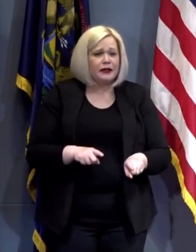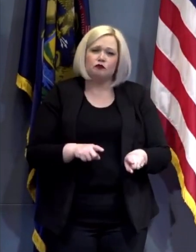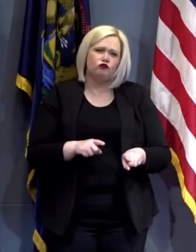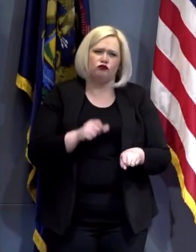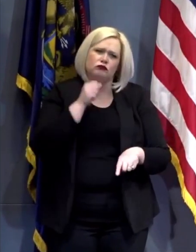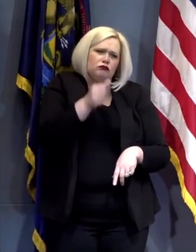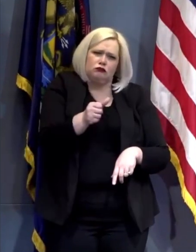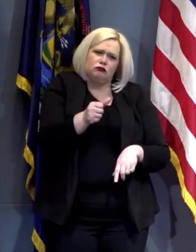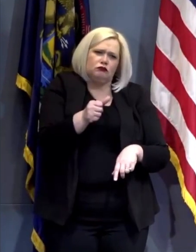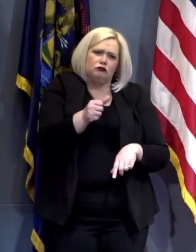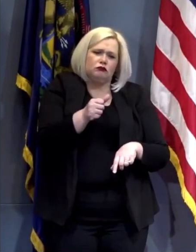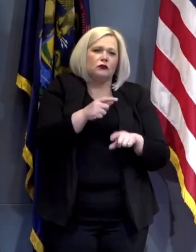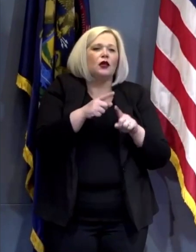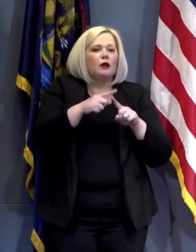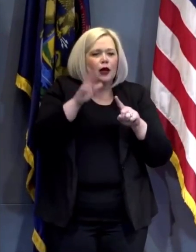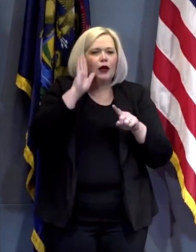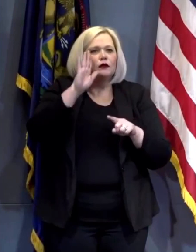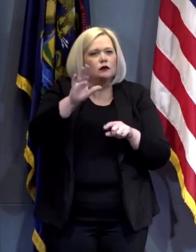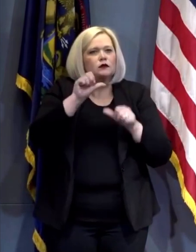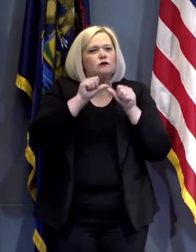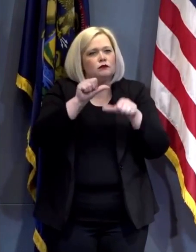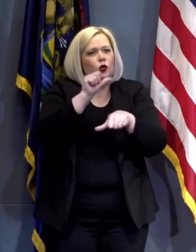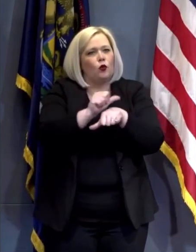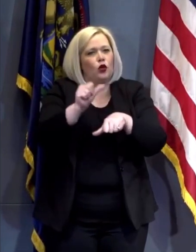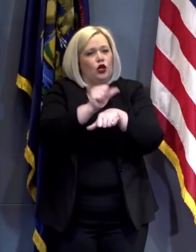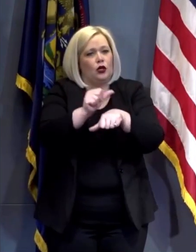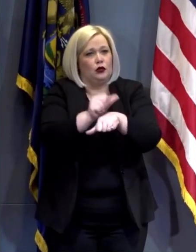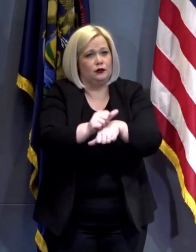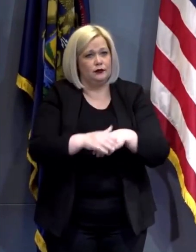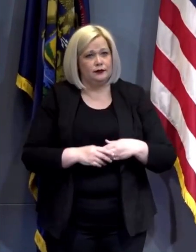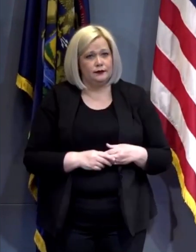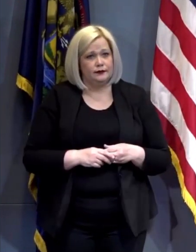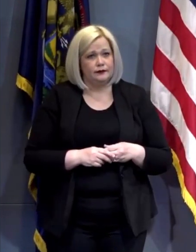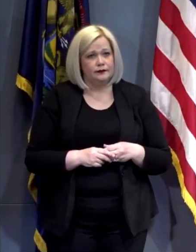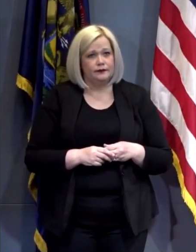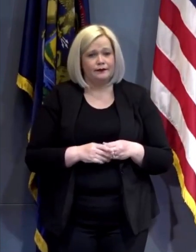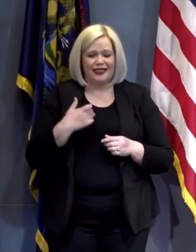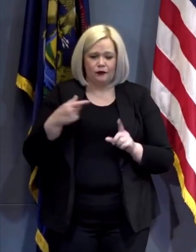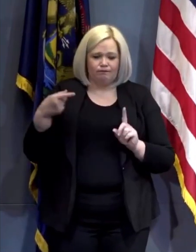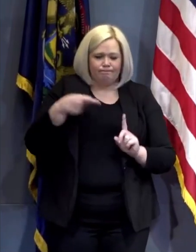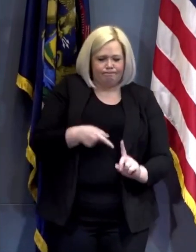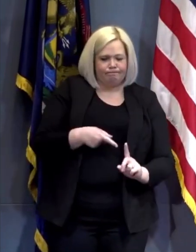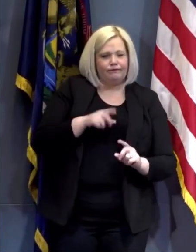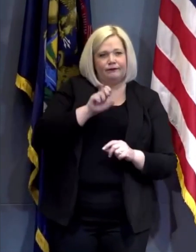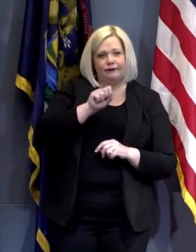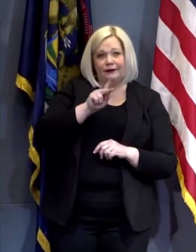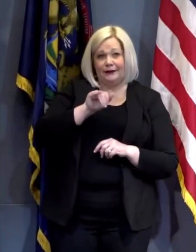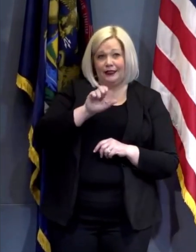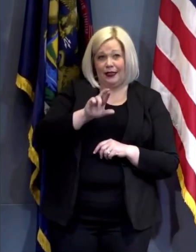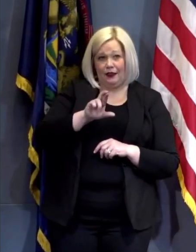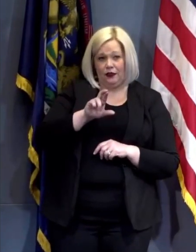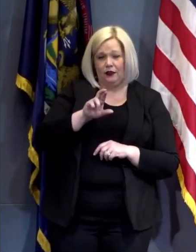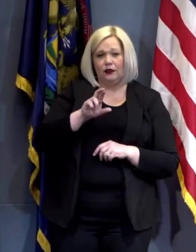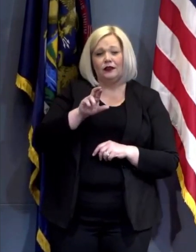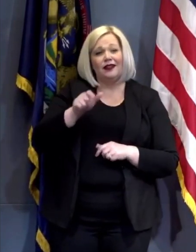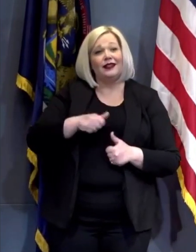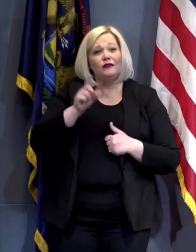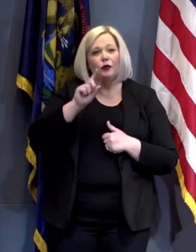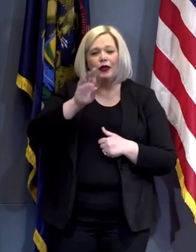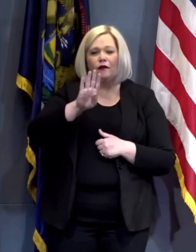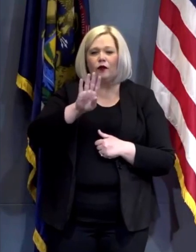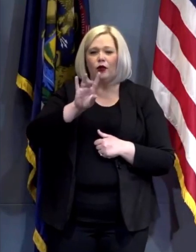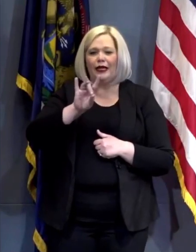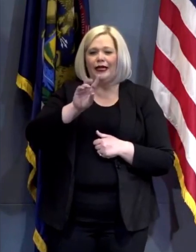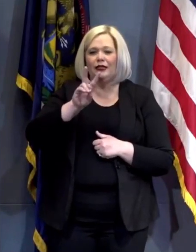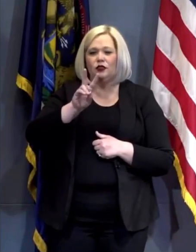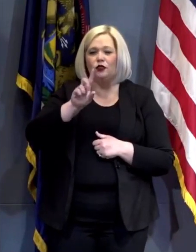to make a difference and I want to come back to Skylar as I close Skylar's family lives in the 48219 zip code which is the